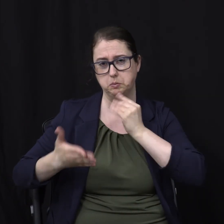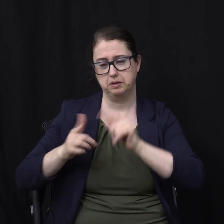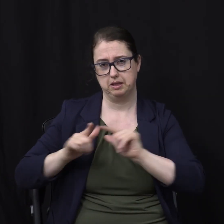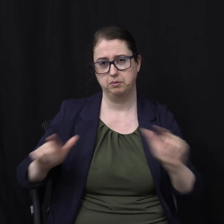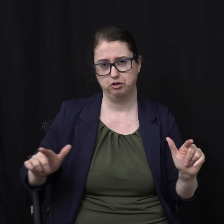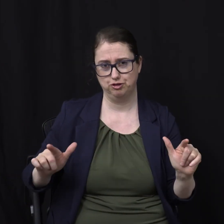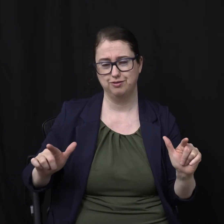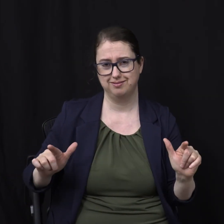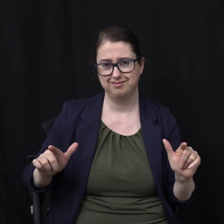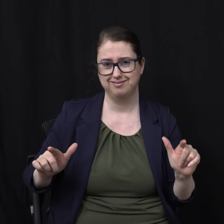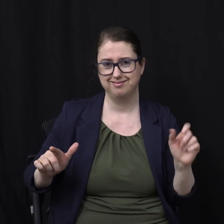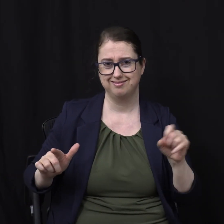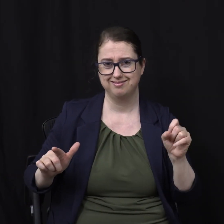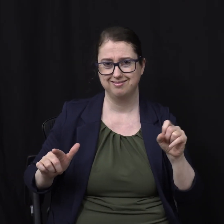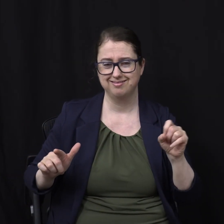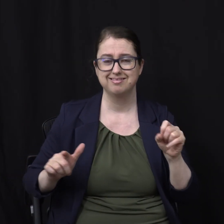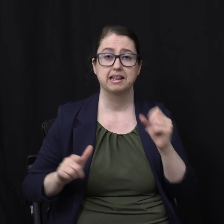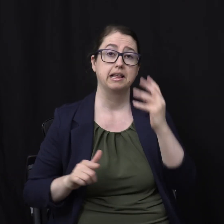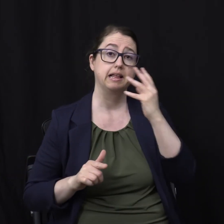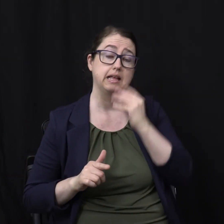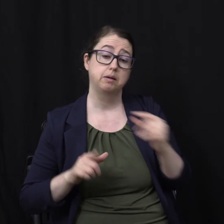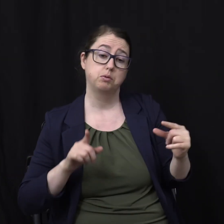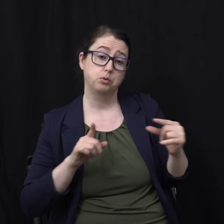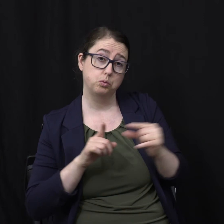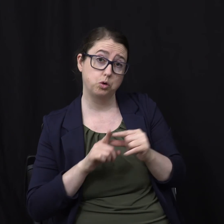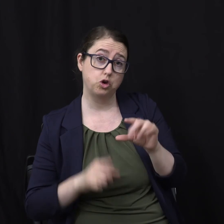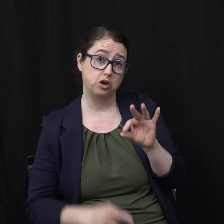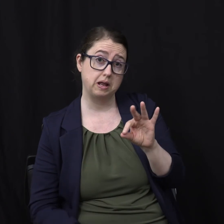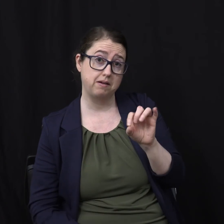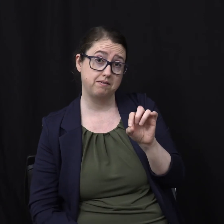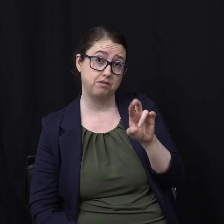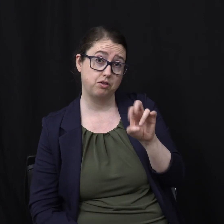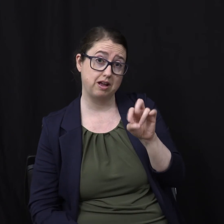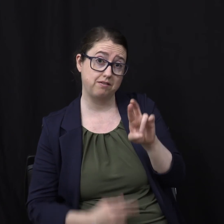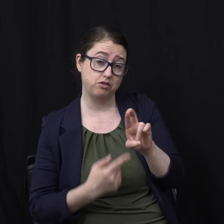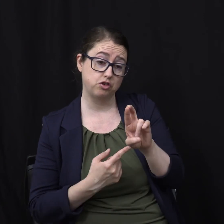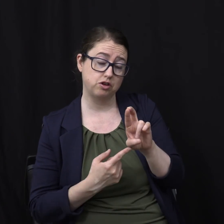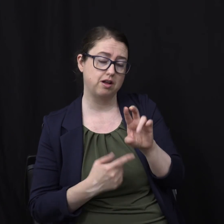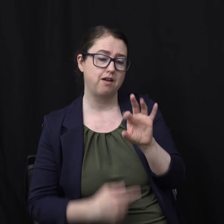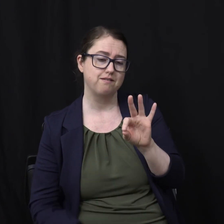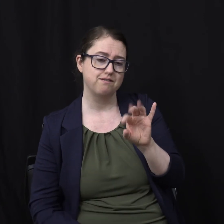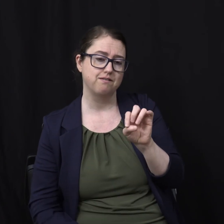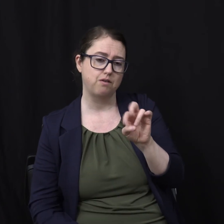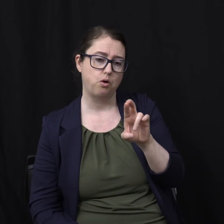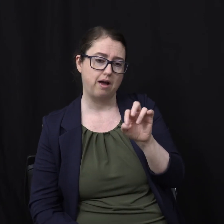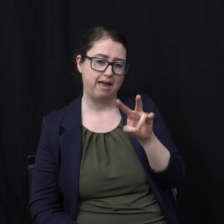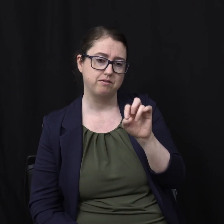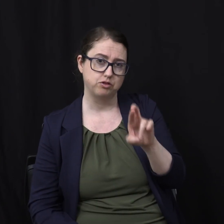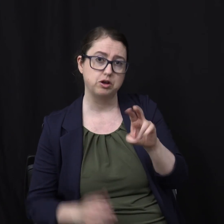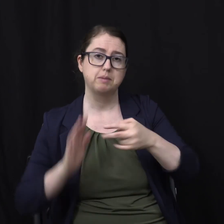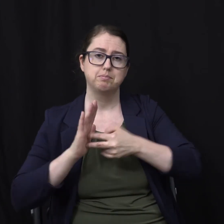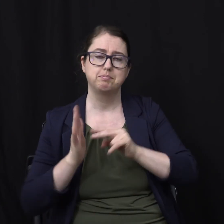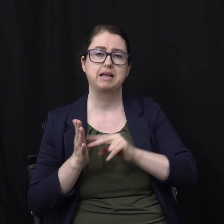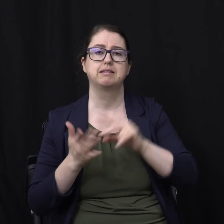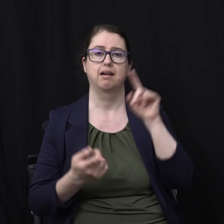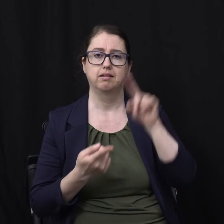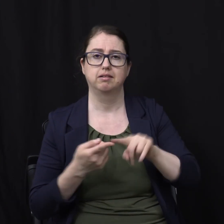It's for the period of time That Jonah was in the whale It's for the period of time That Samuel is serving In the temple